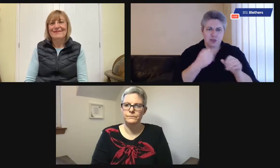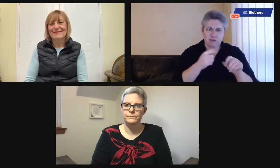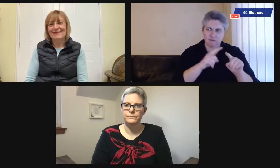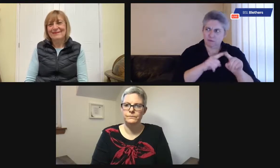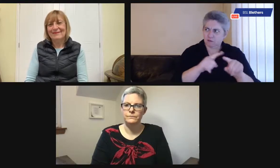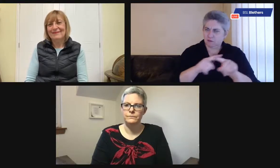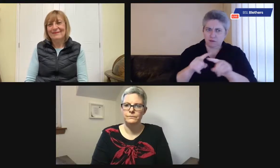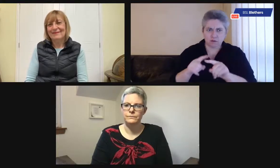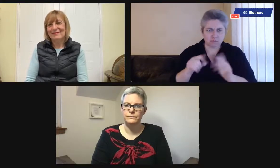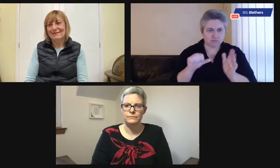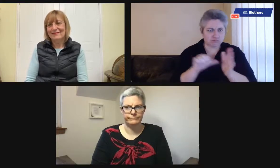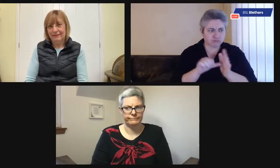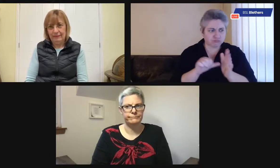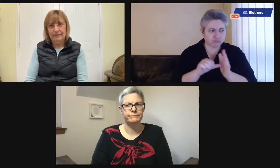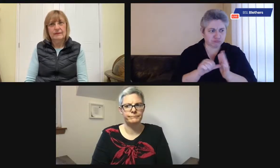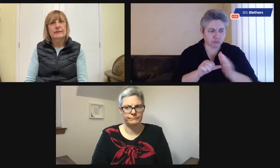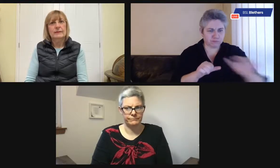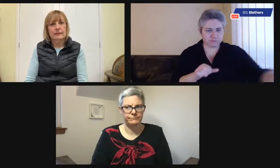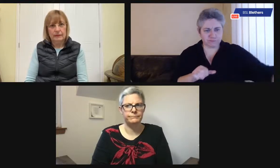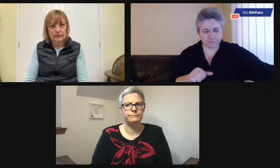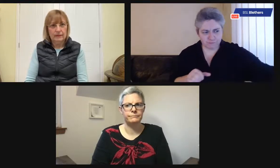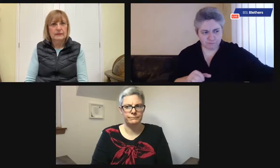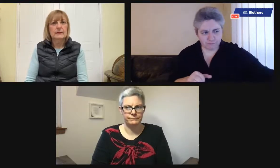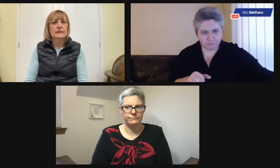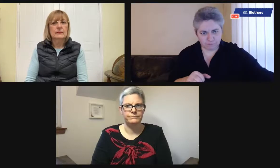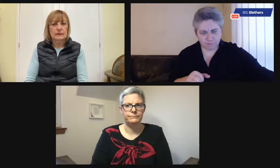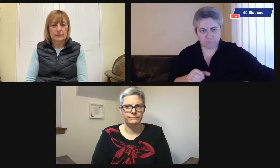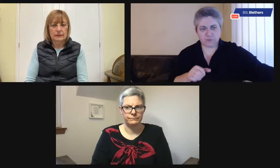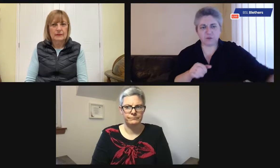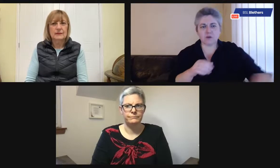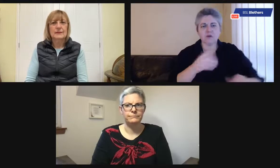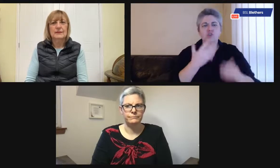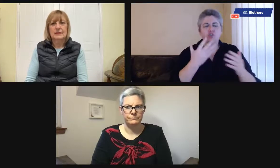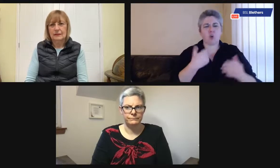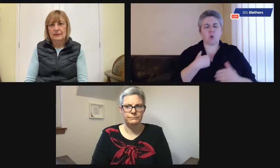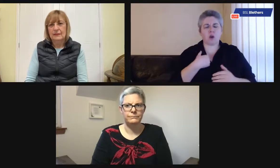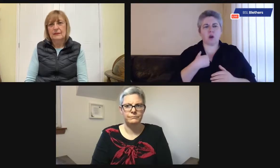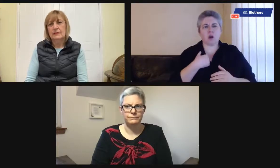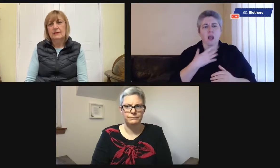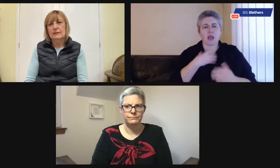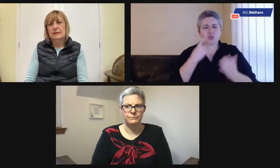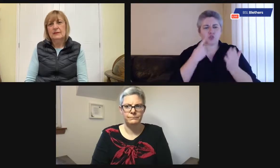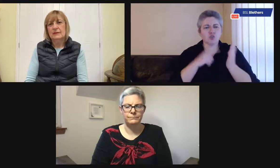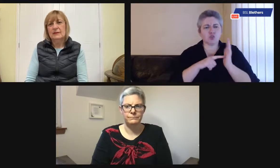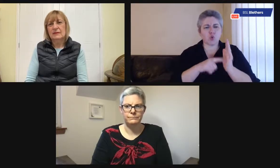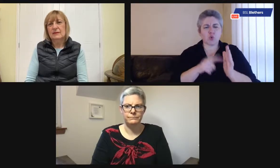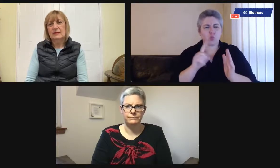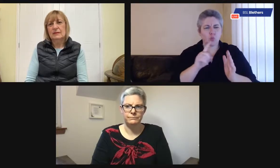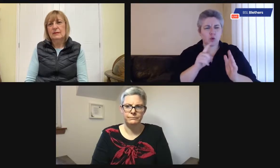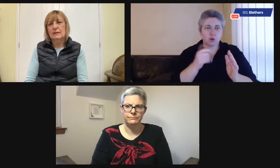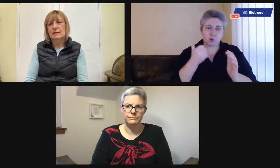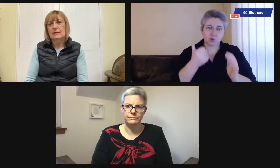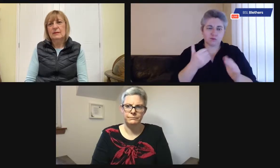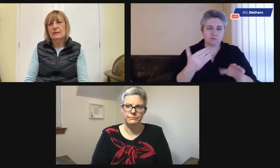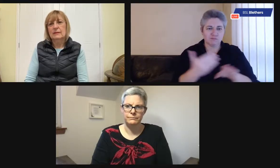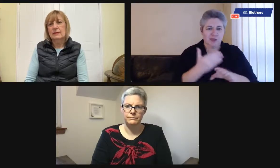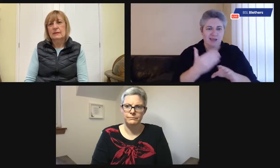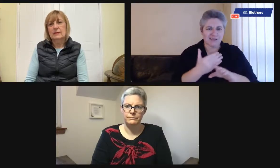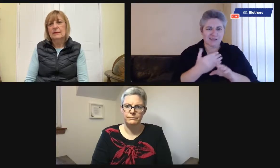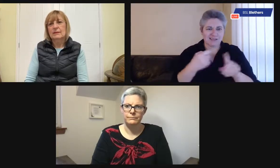Let's look at the kitchen. Now I'm assuming there are lots of issues that arise in a kitchen. I'd like to show